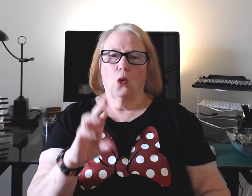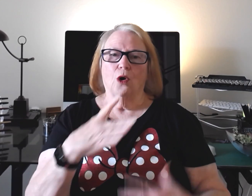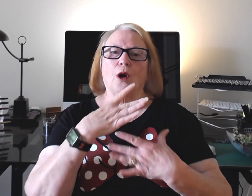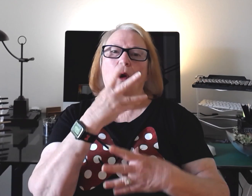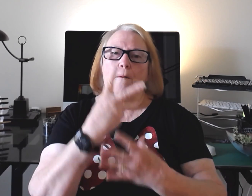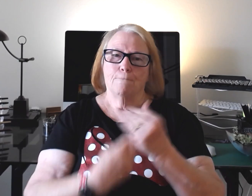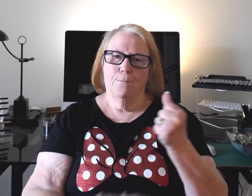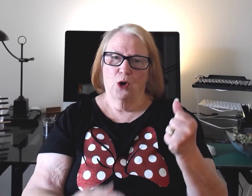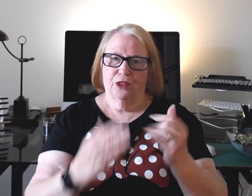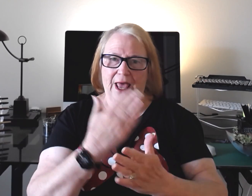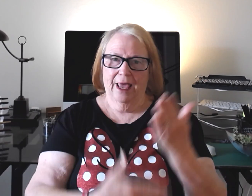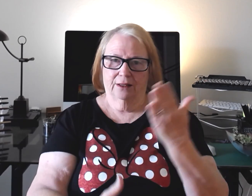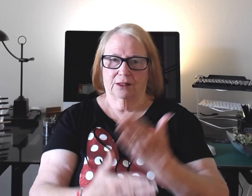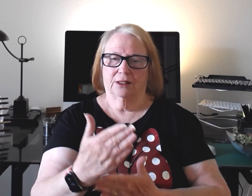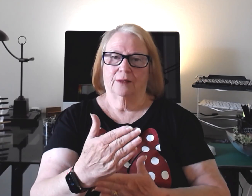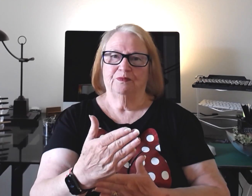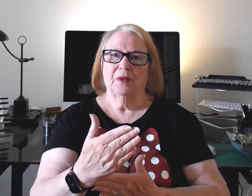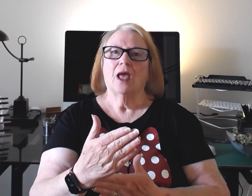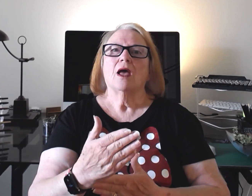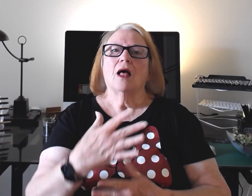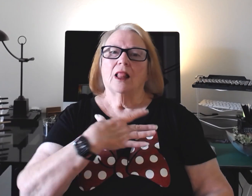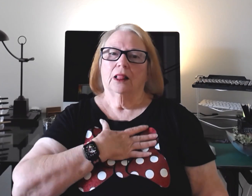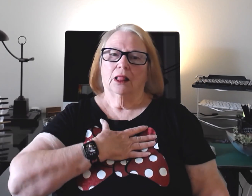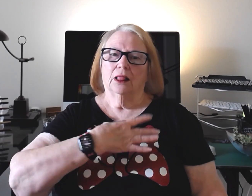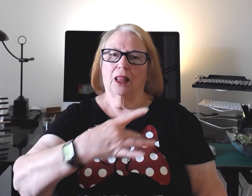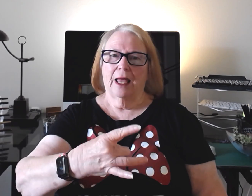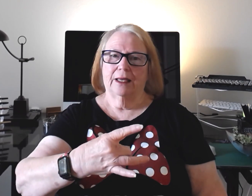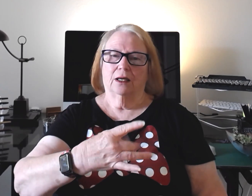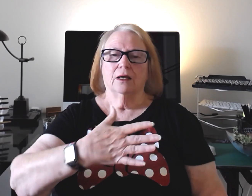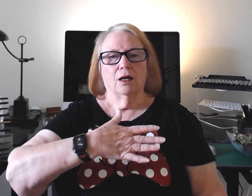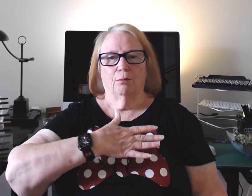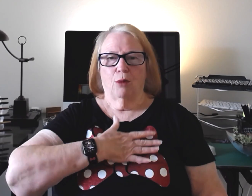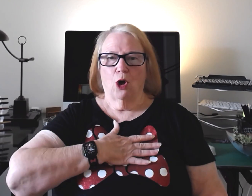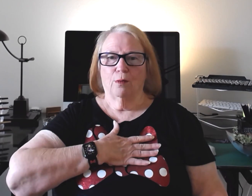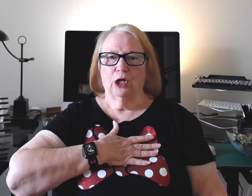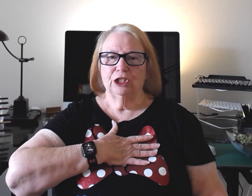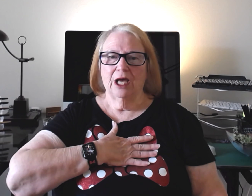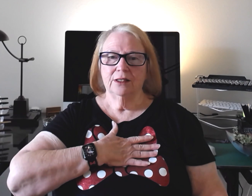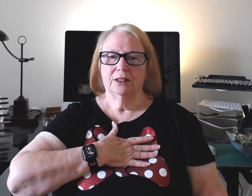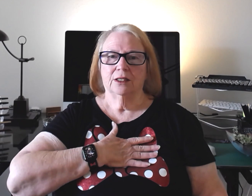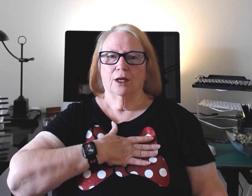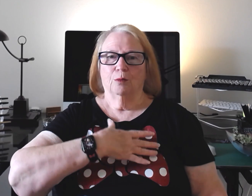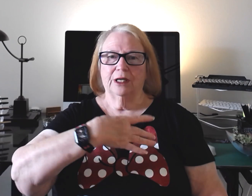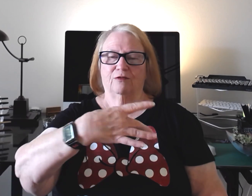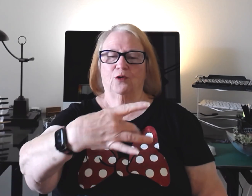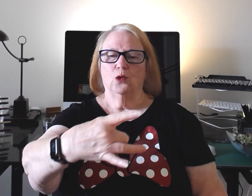both hands. Like. Palm on chest, bring it forward